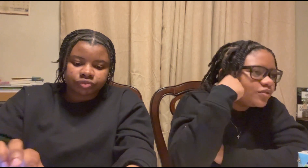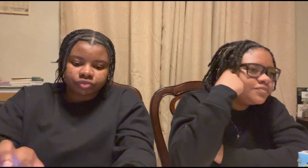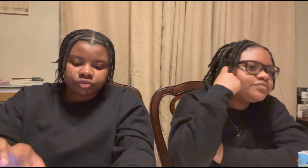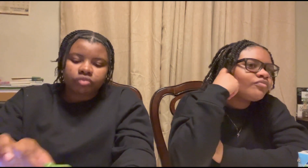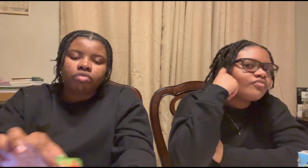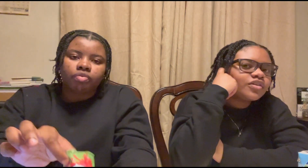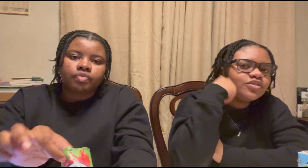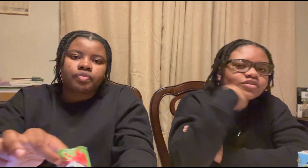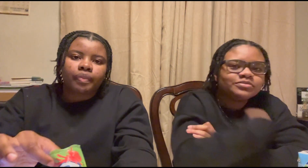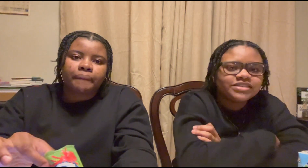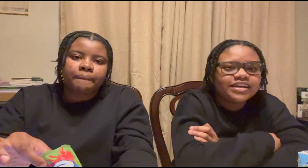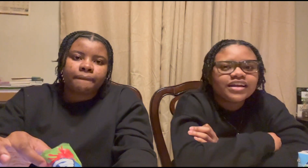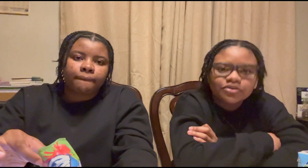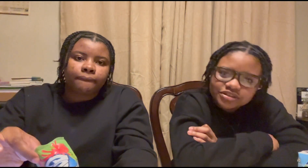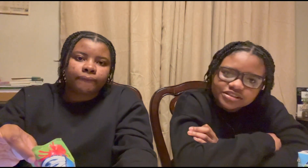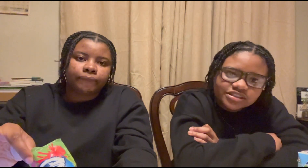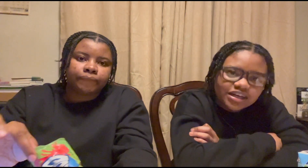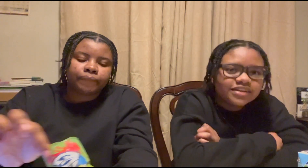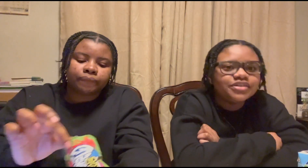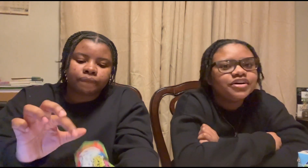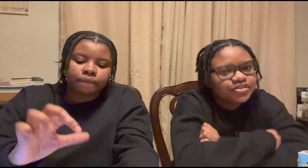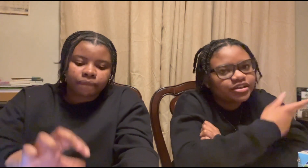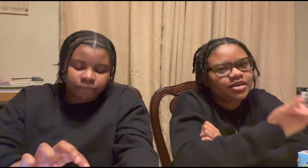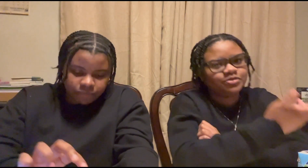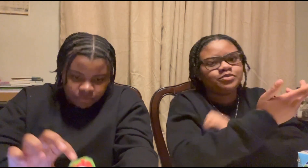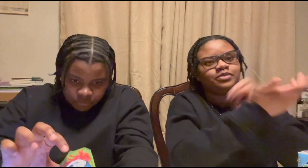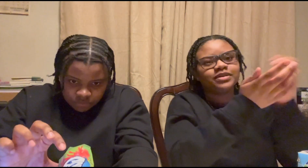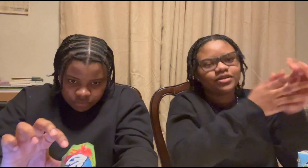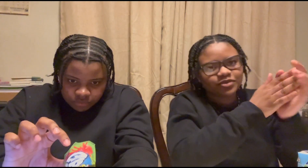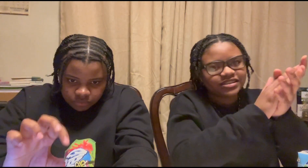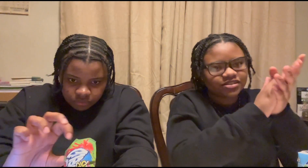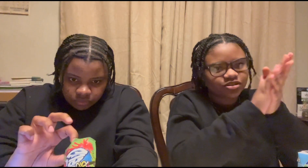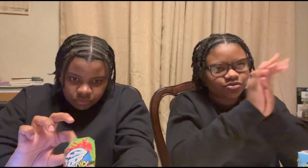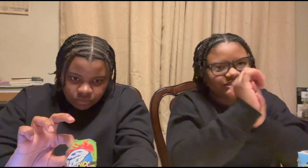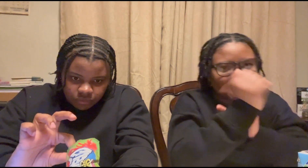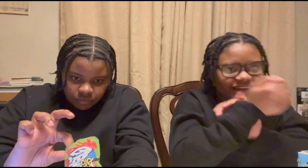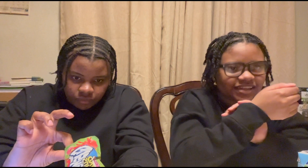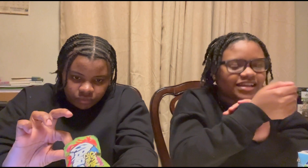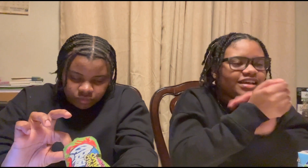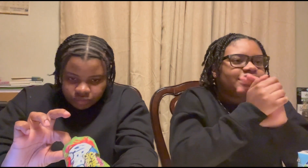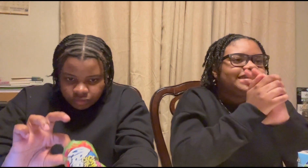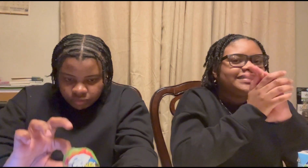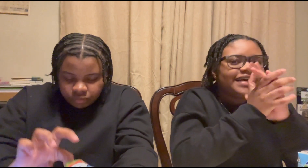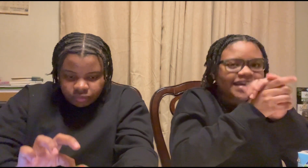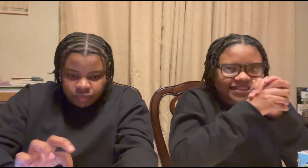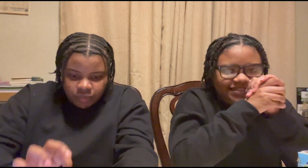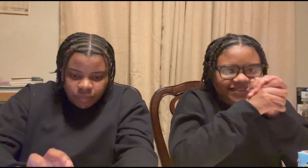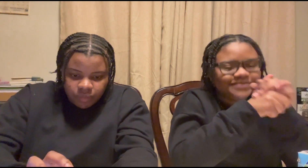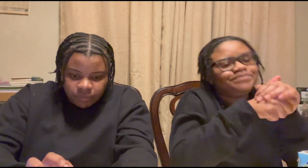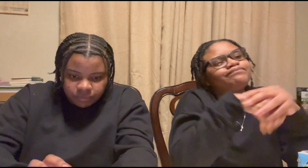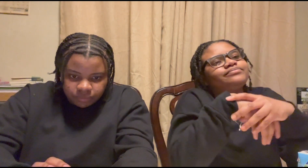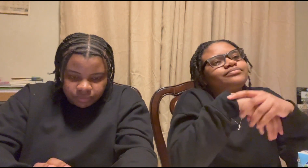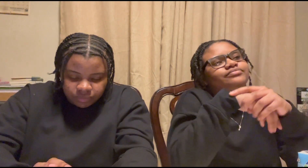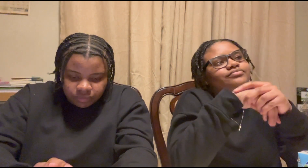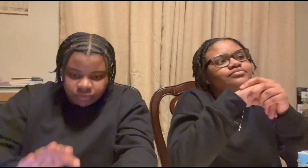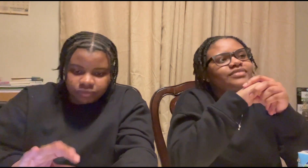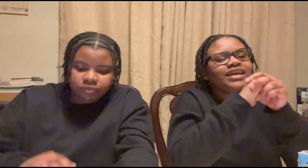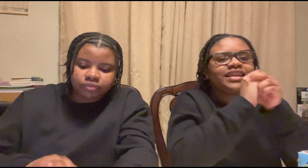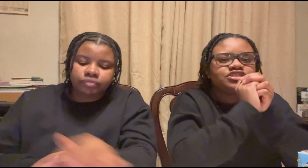you know what i'm saying i recently got another accomplishment but i don't want to disclose that yet and it's